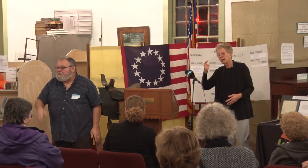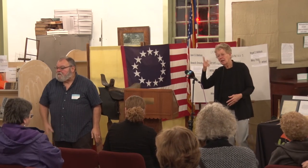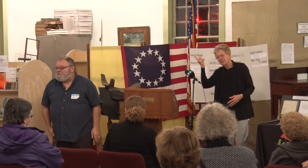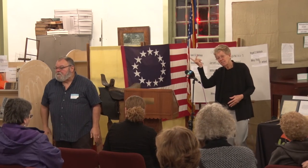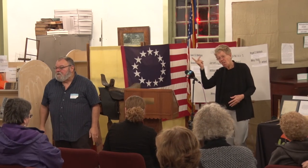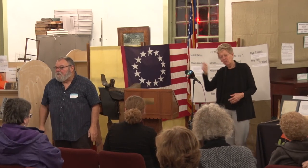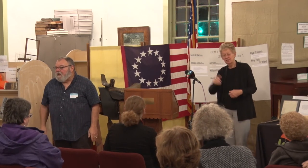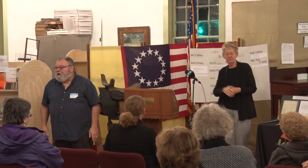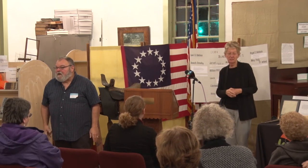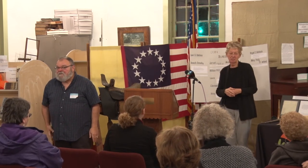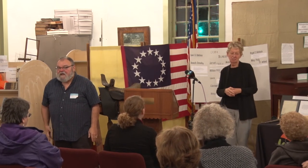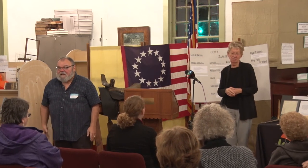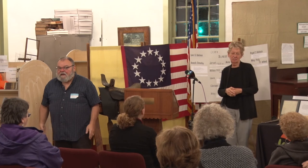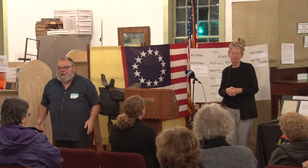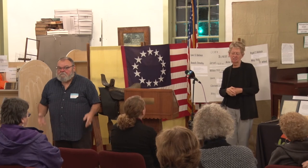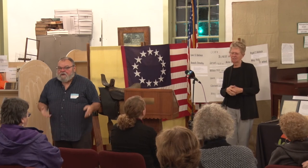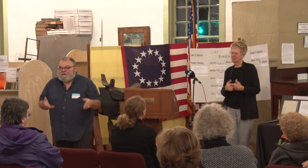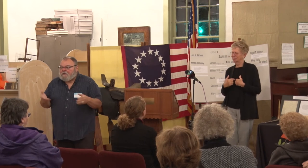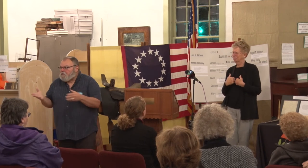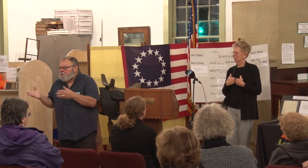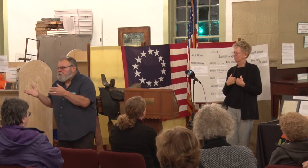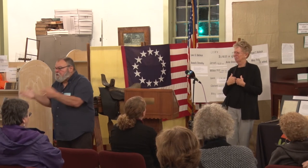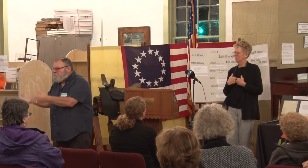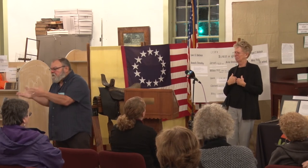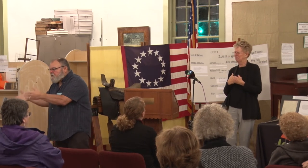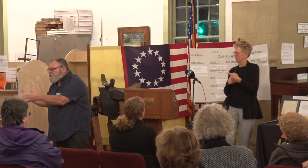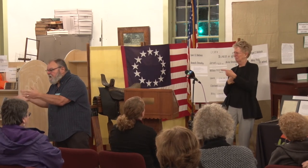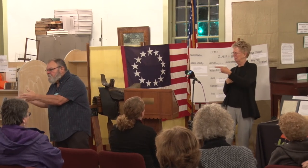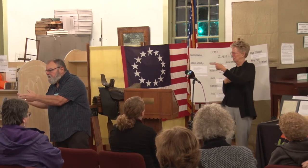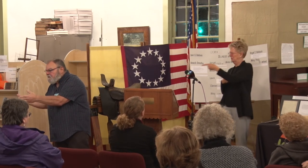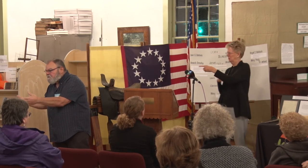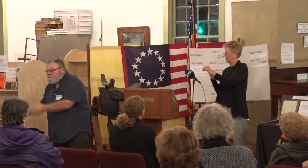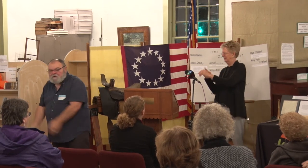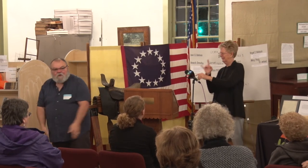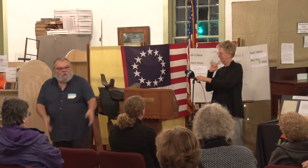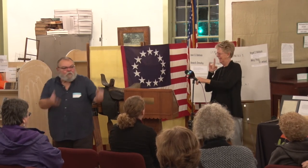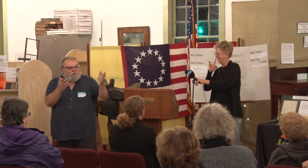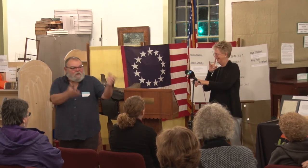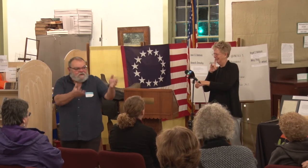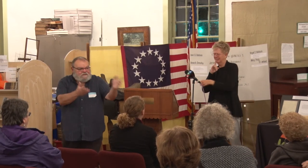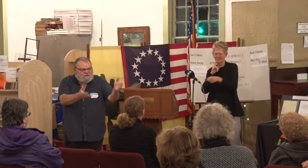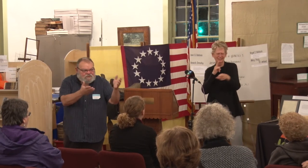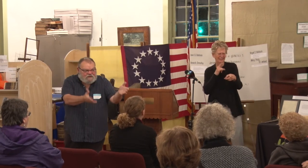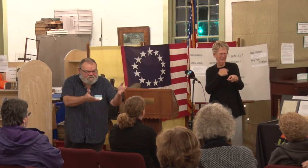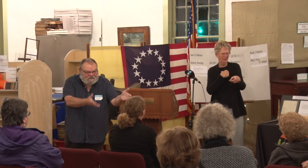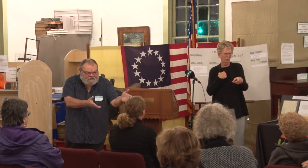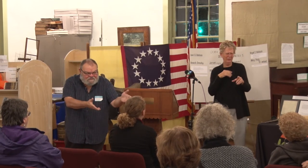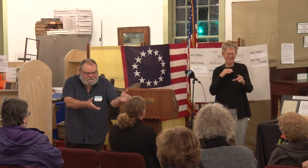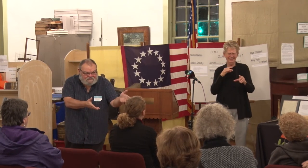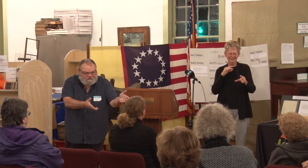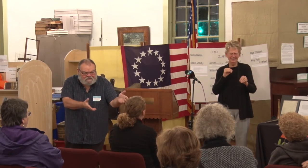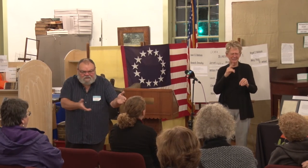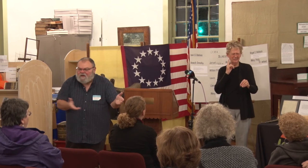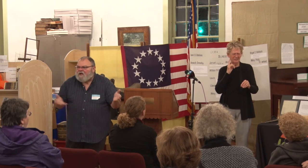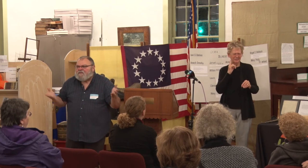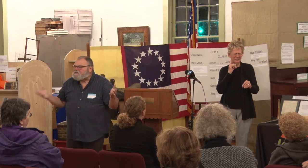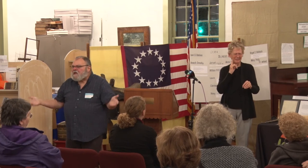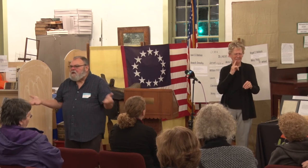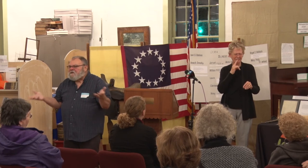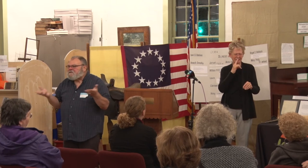and I'm like but you teach deaf kids we teach deaf kids there's got to be